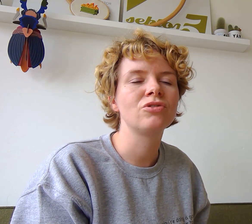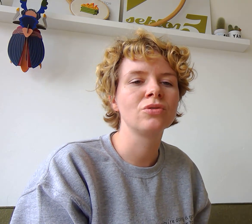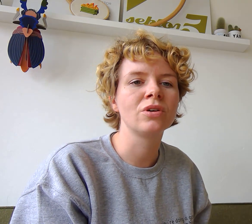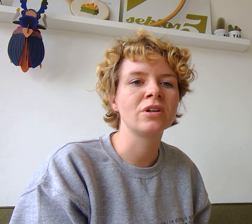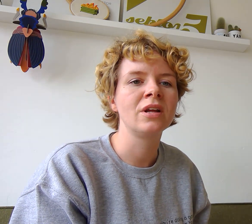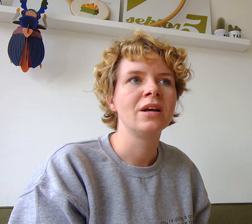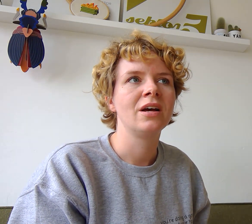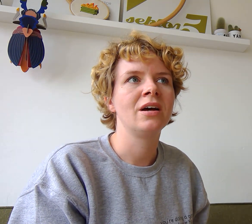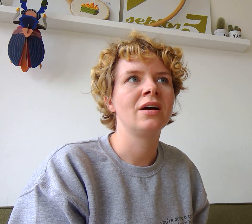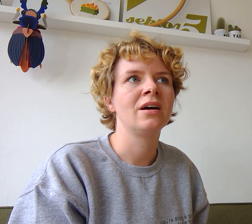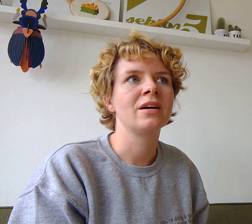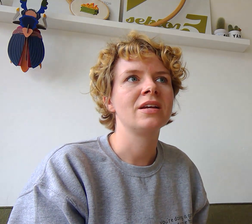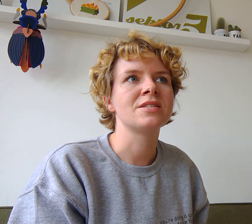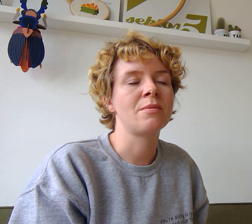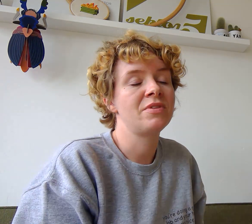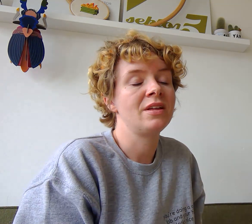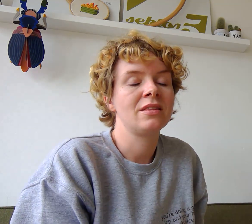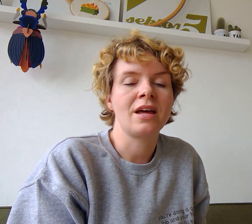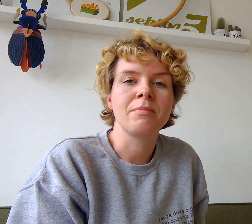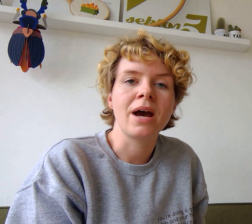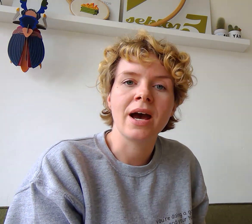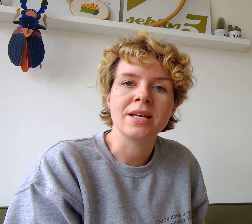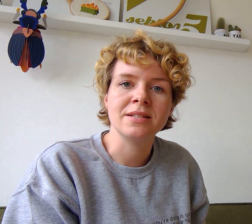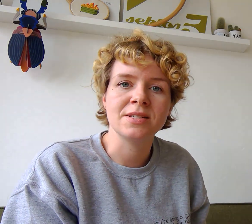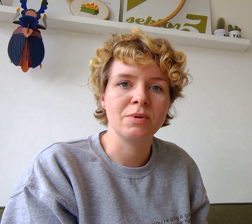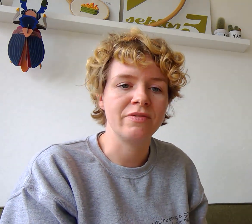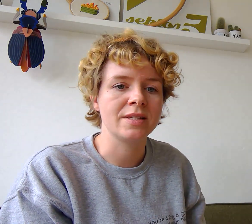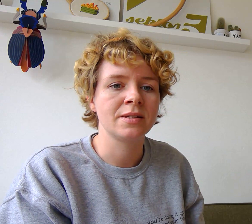to learn is something that, in my eyes, needs to be fixed.